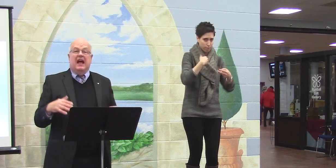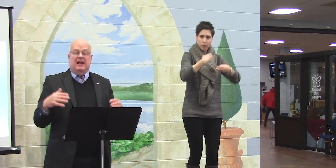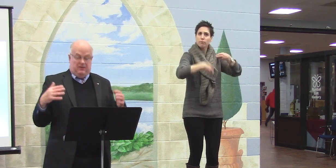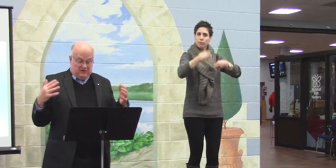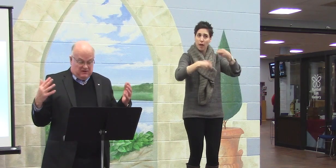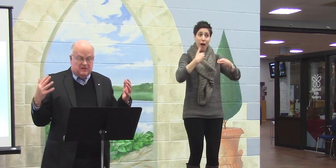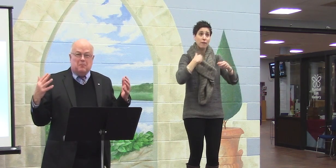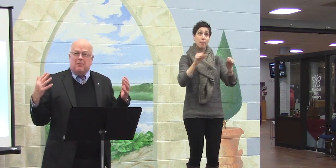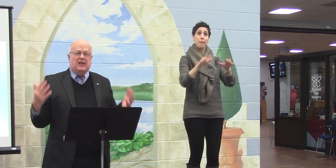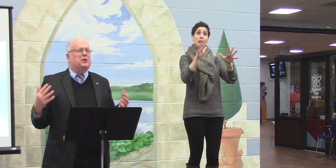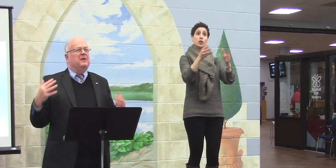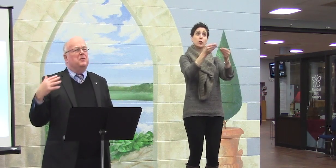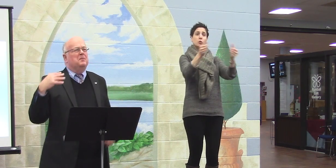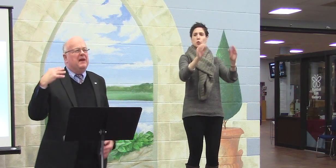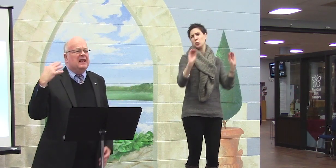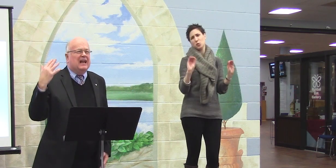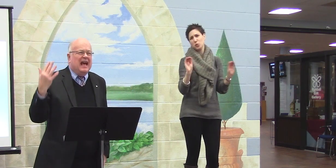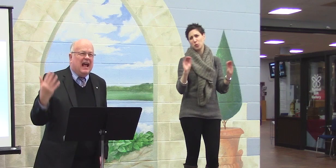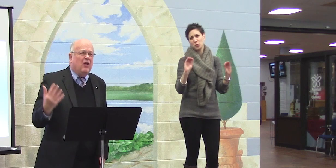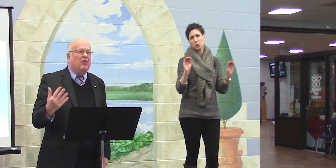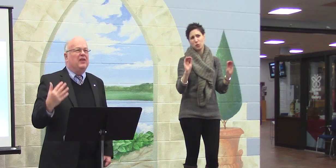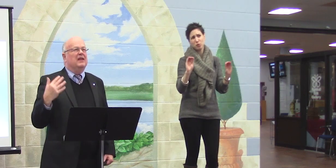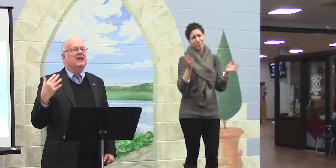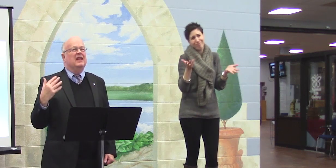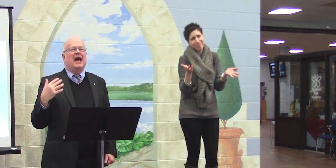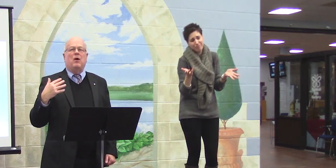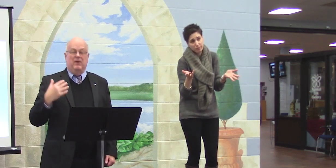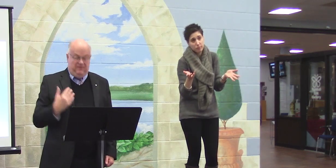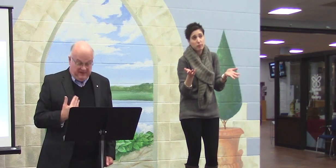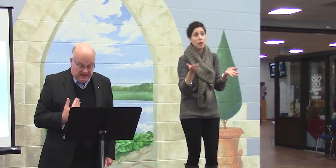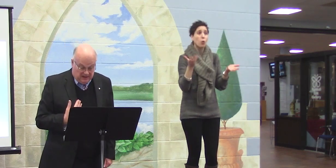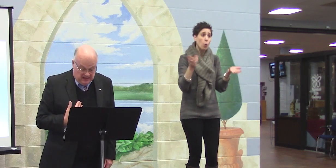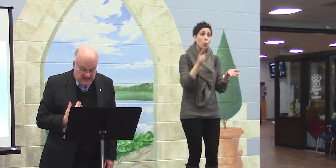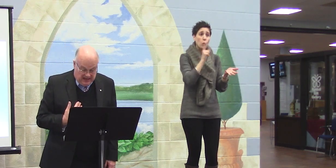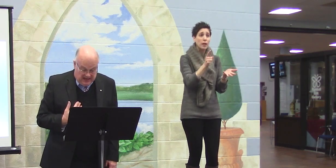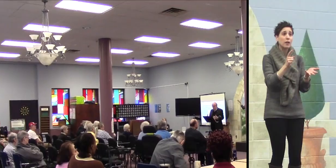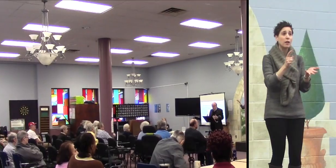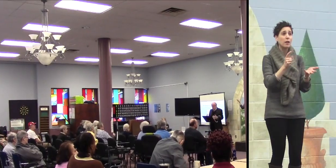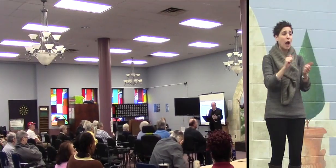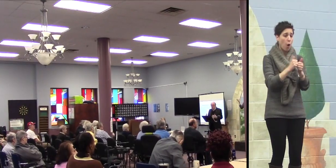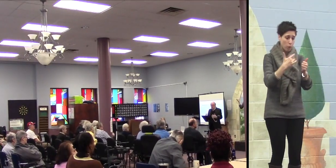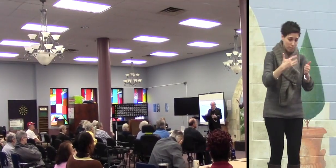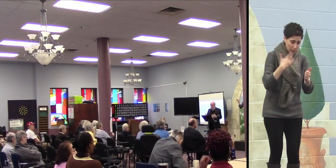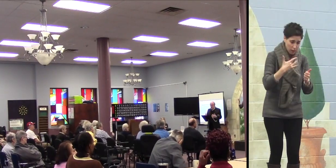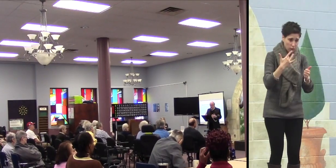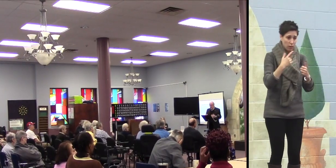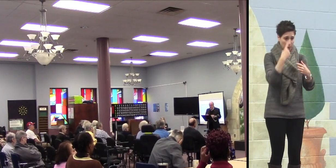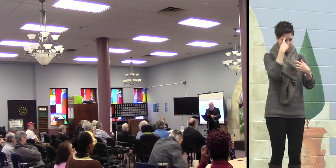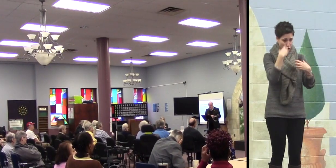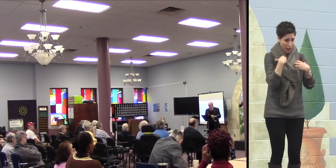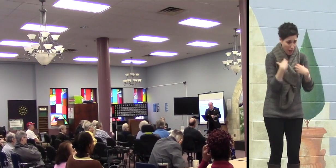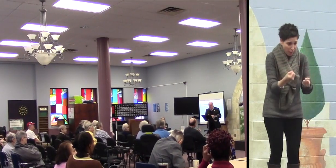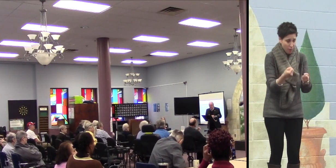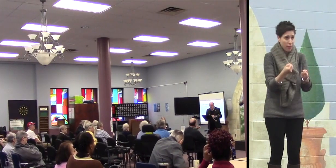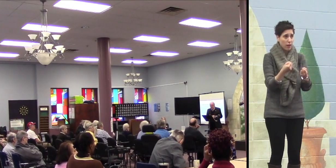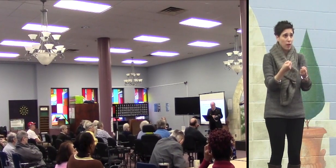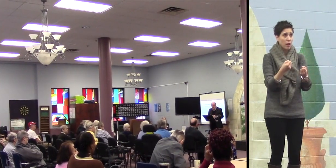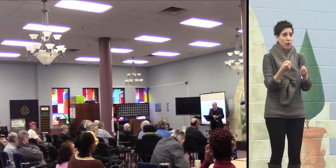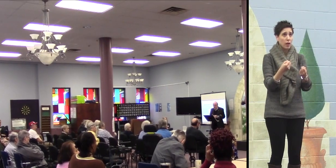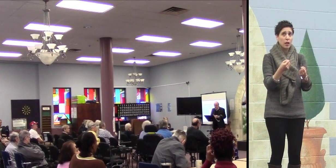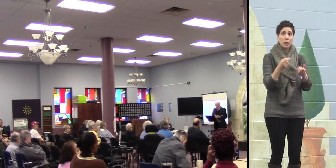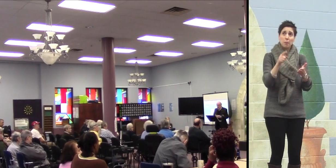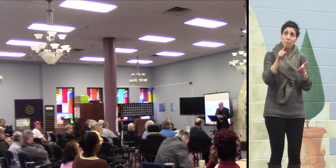And they're much about mental health, how we feel, that nobody really understands.